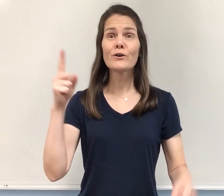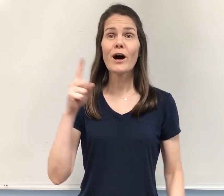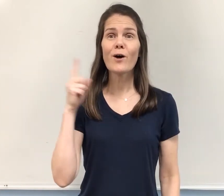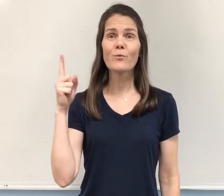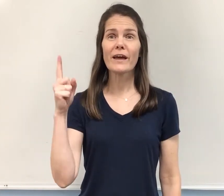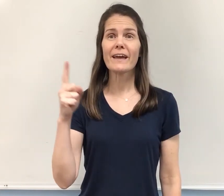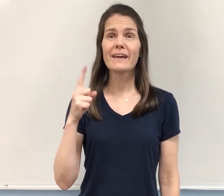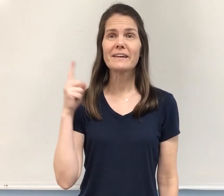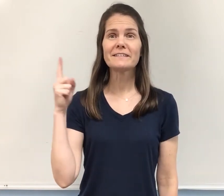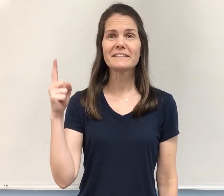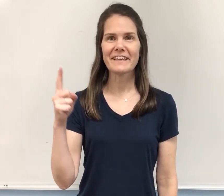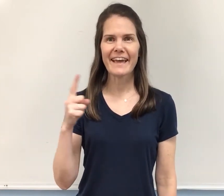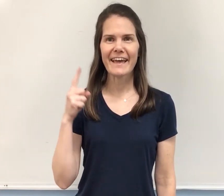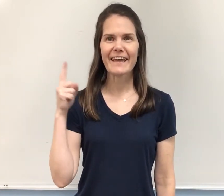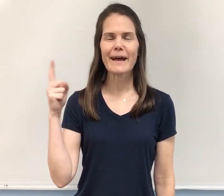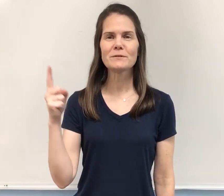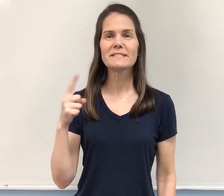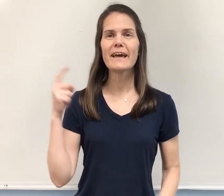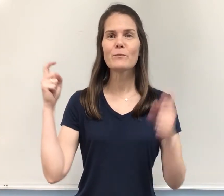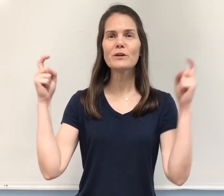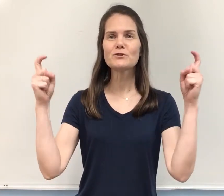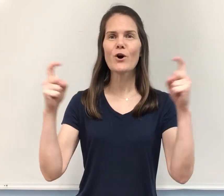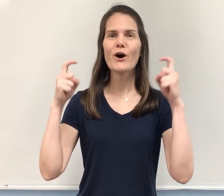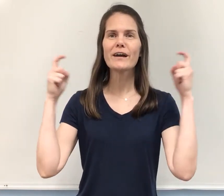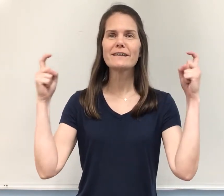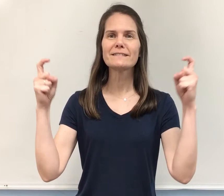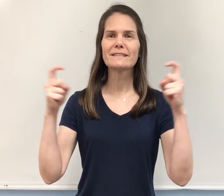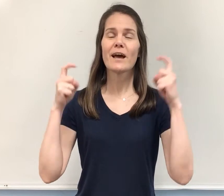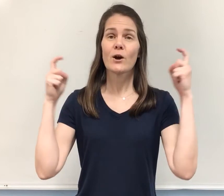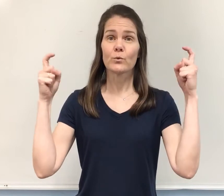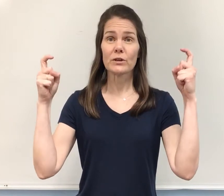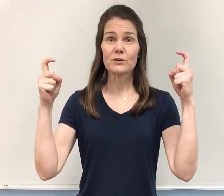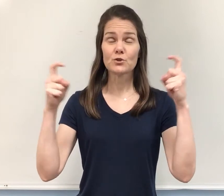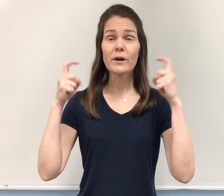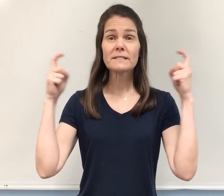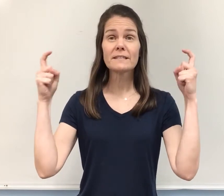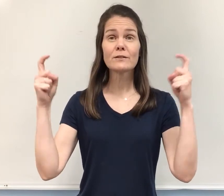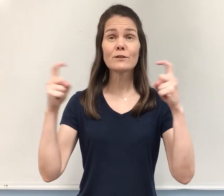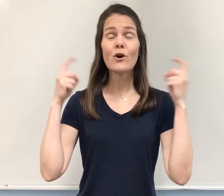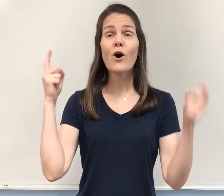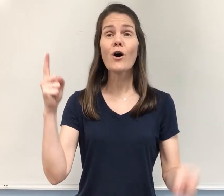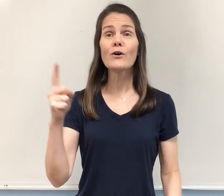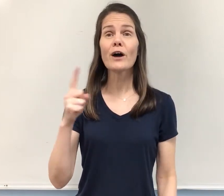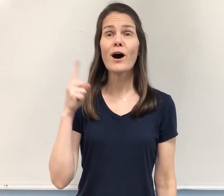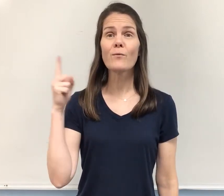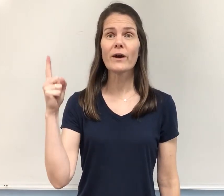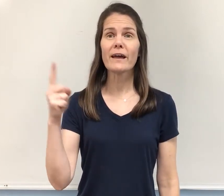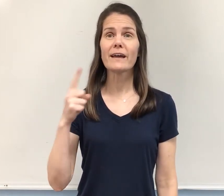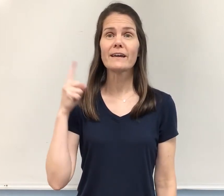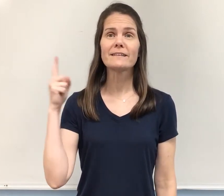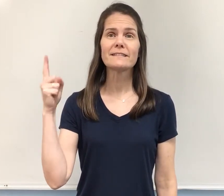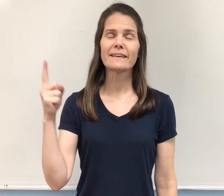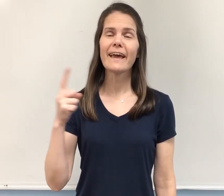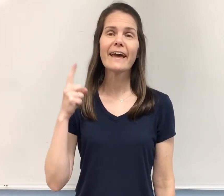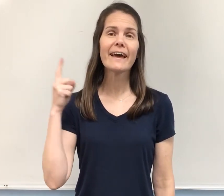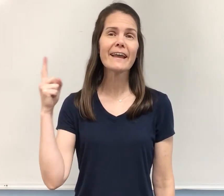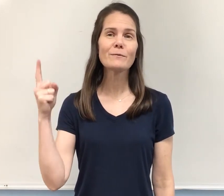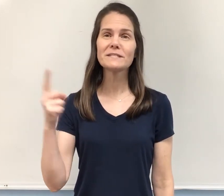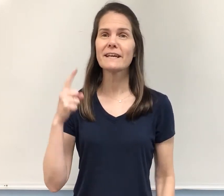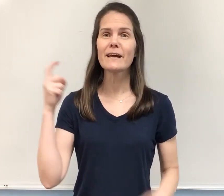always. Again I will say rejoice. Rejoice in the Lord always. Again I will say